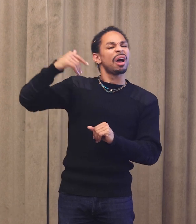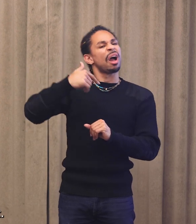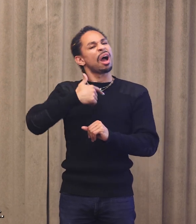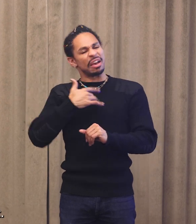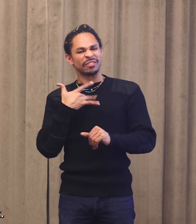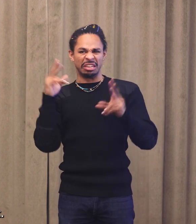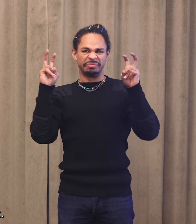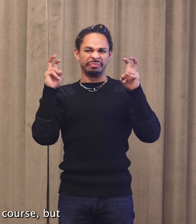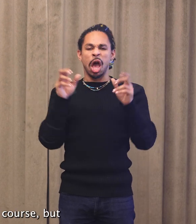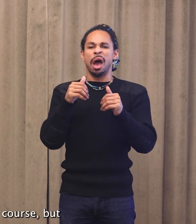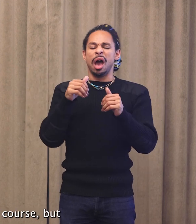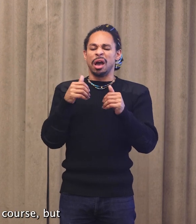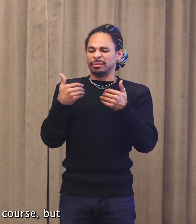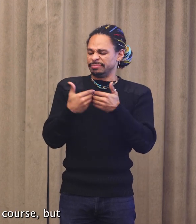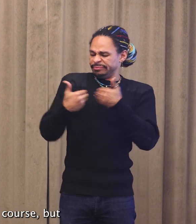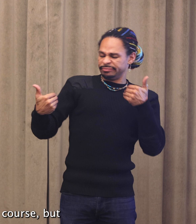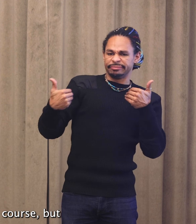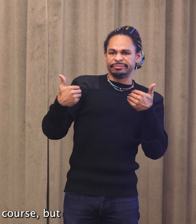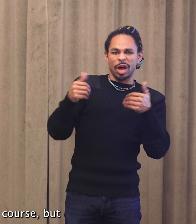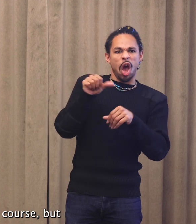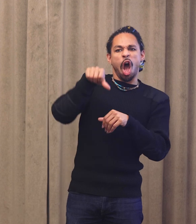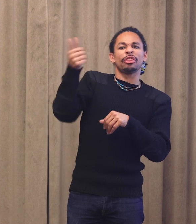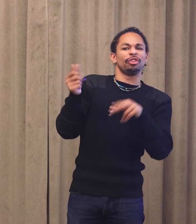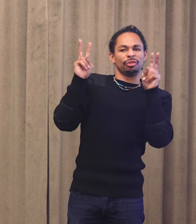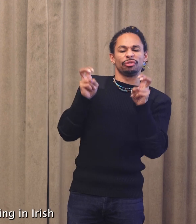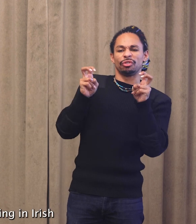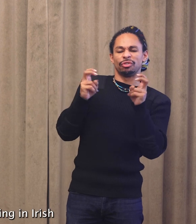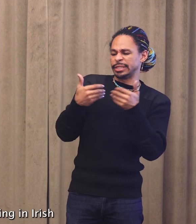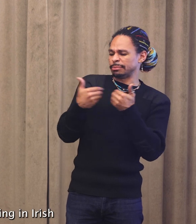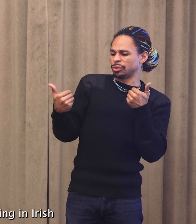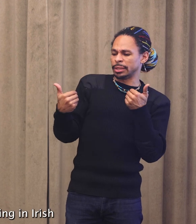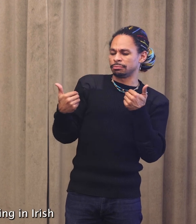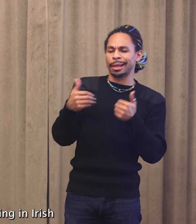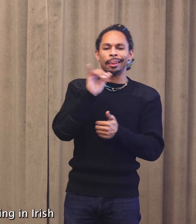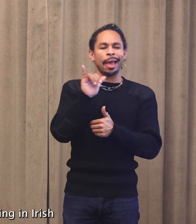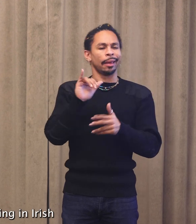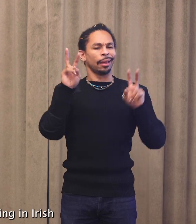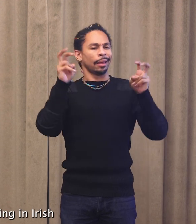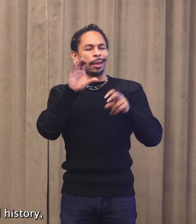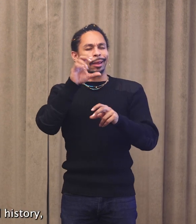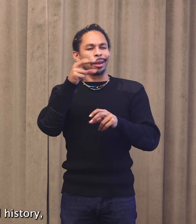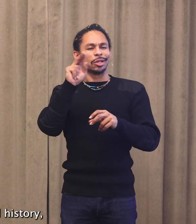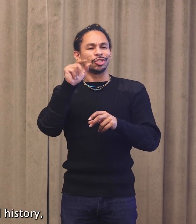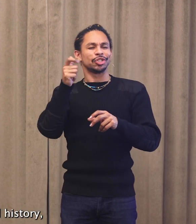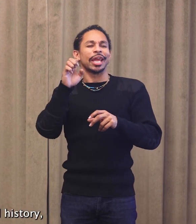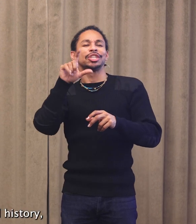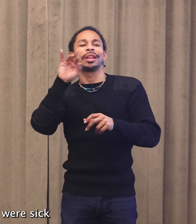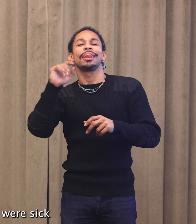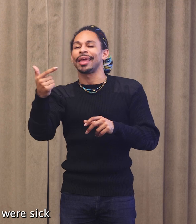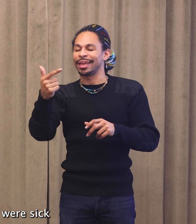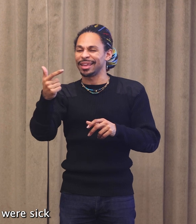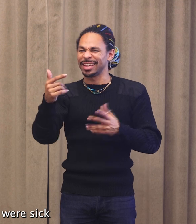I felt, not literally, of course, but like a changeling. In Irish folklore and